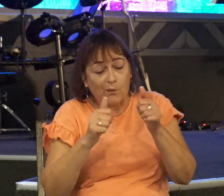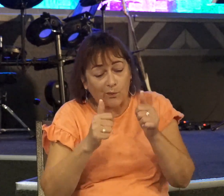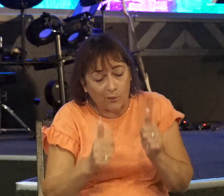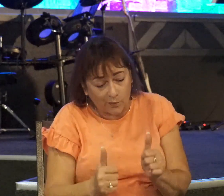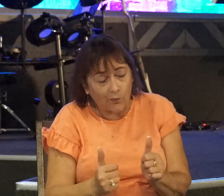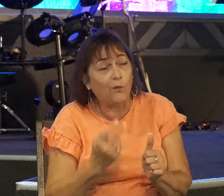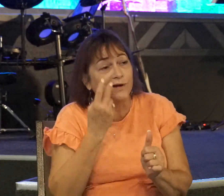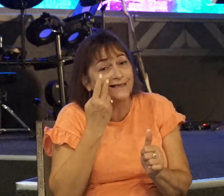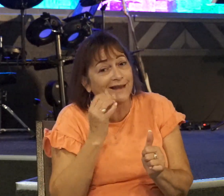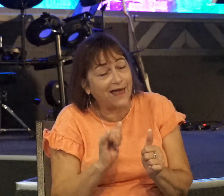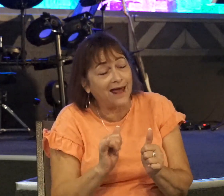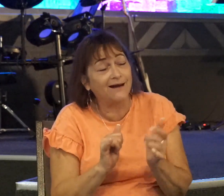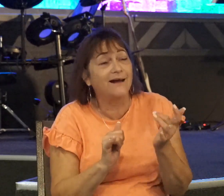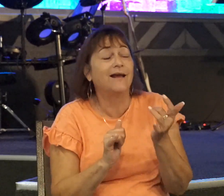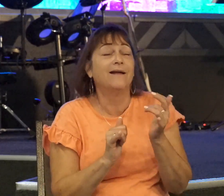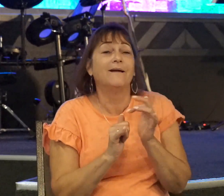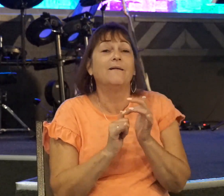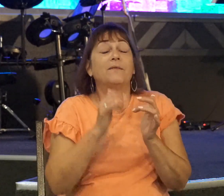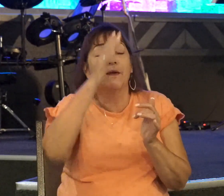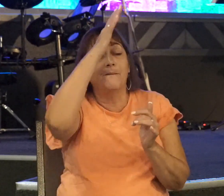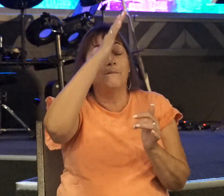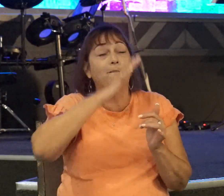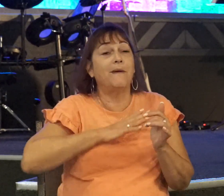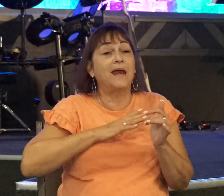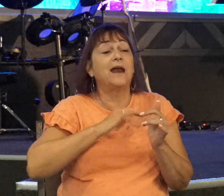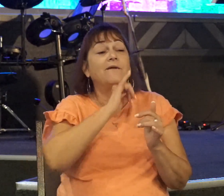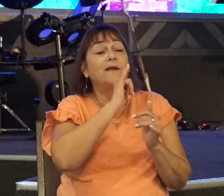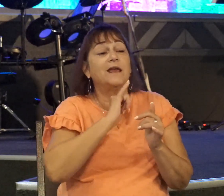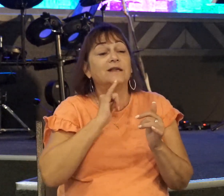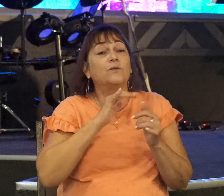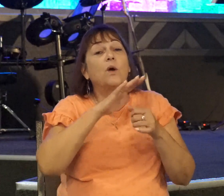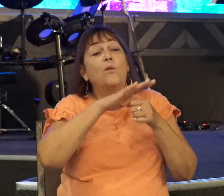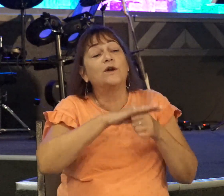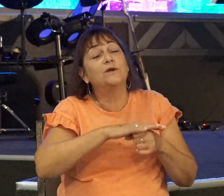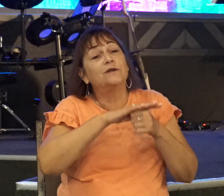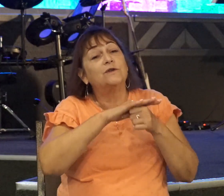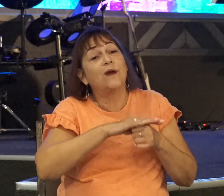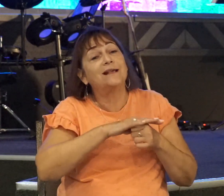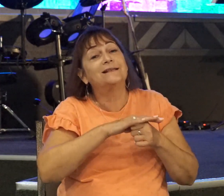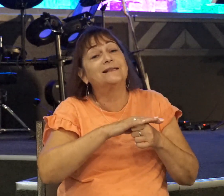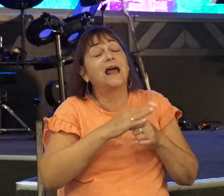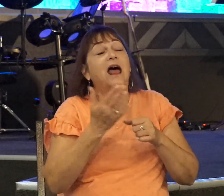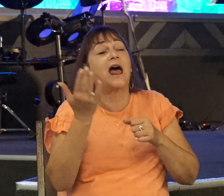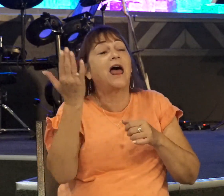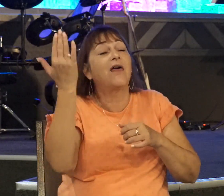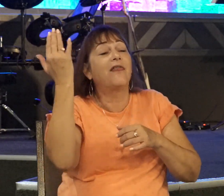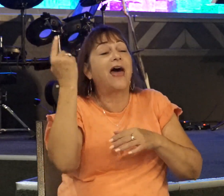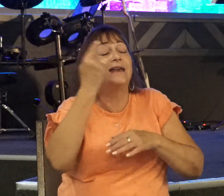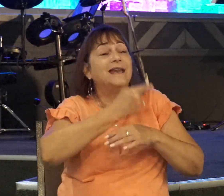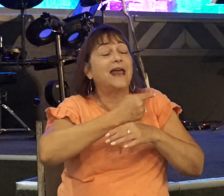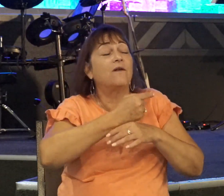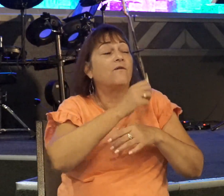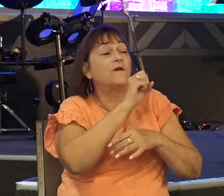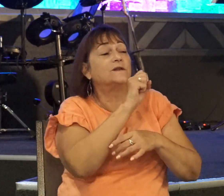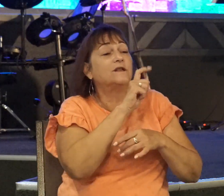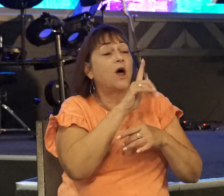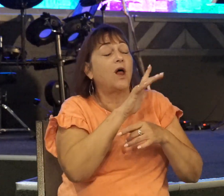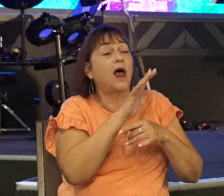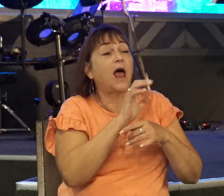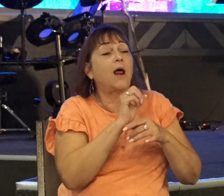It says, And the men of Israel were distressed that day. For Saul had placed the people under oath, saying,